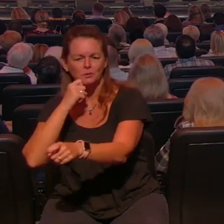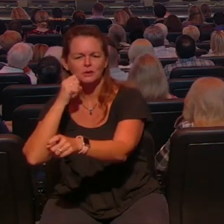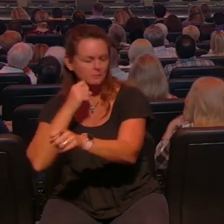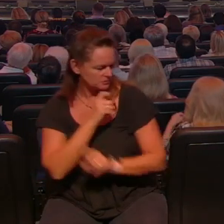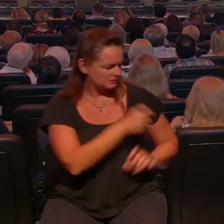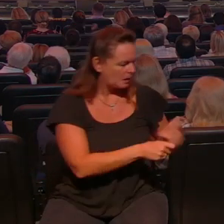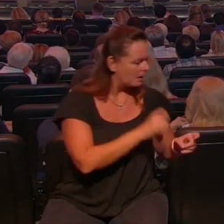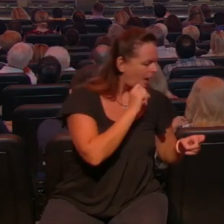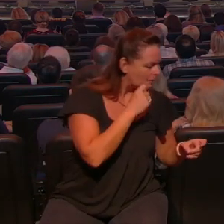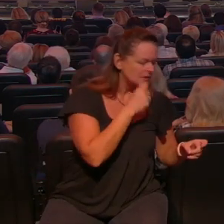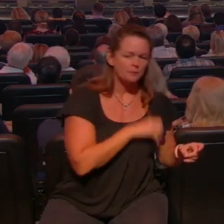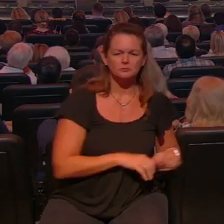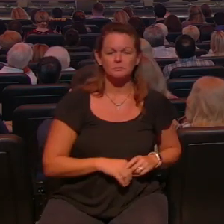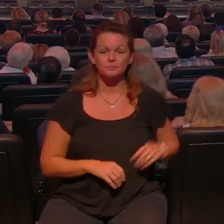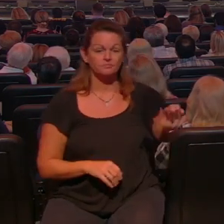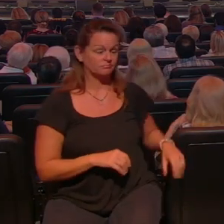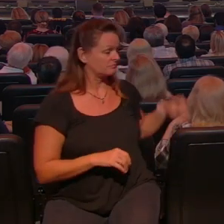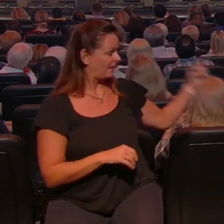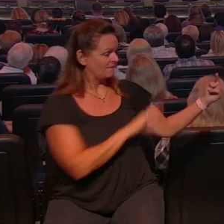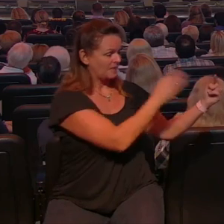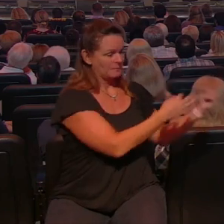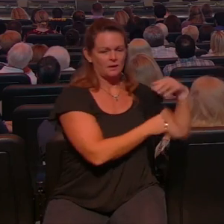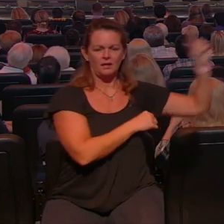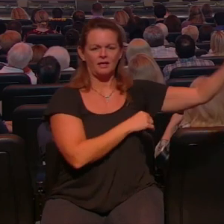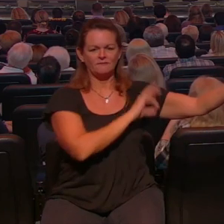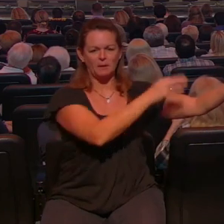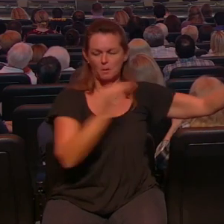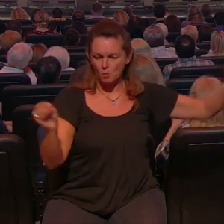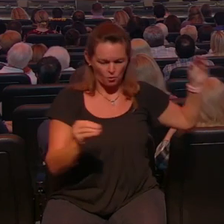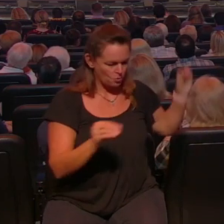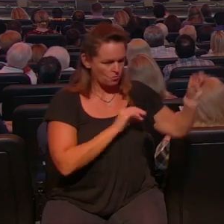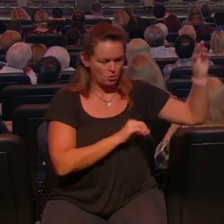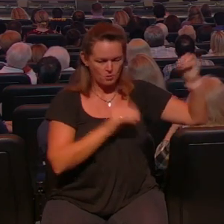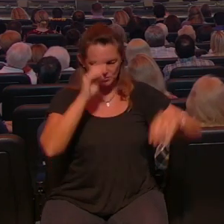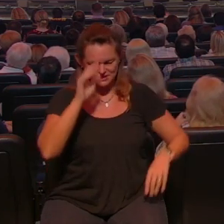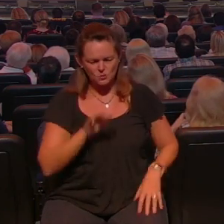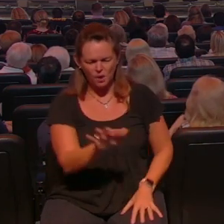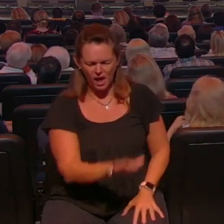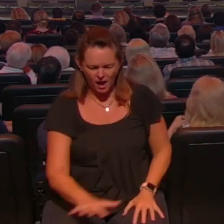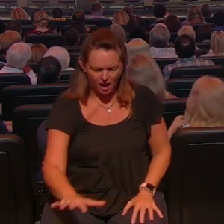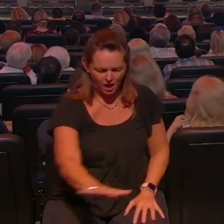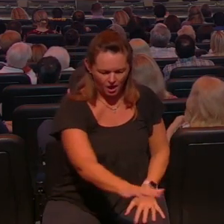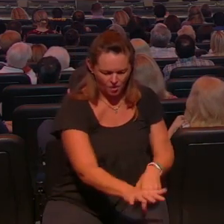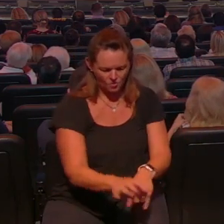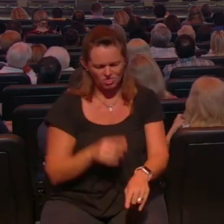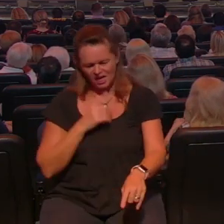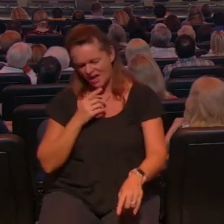then another family moves in and then another family and then you look at a plot of ground that you have that you've never uh planted